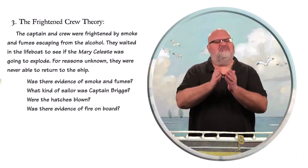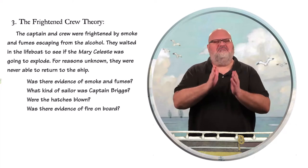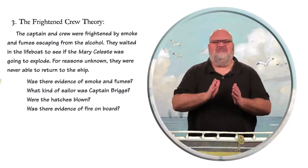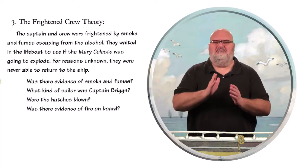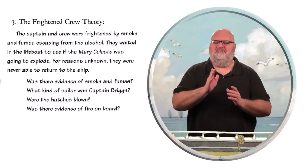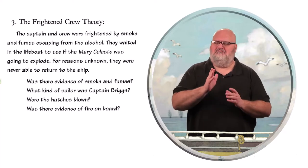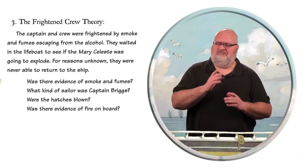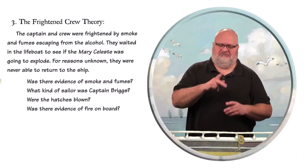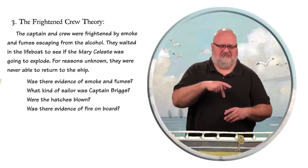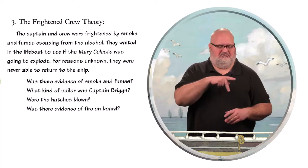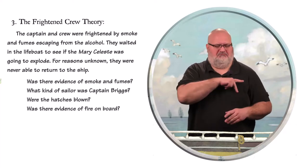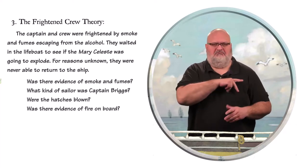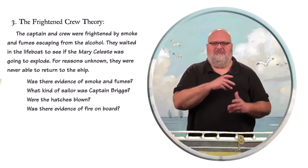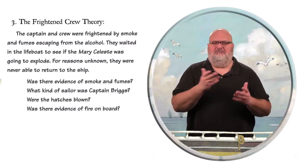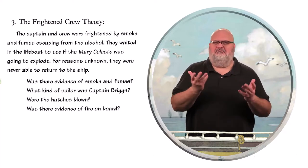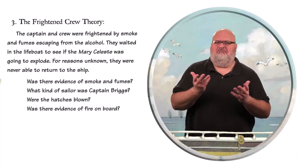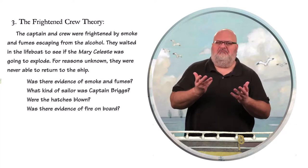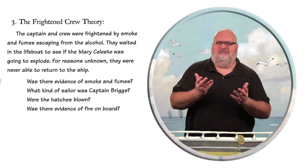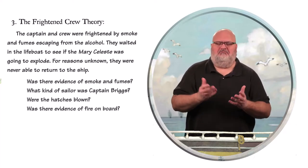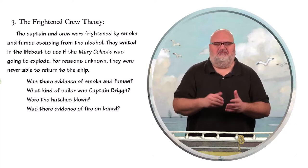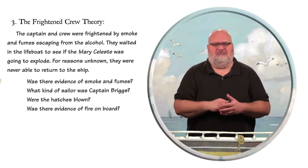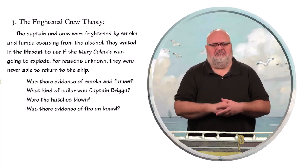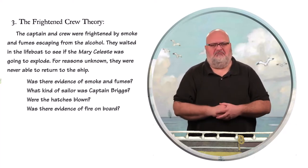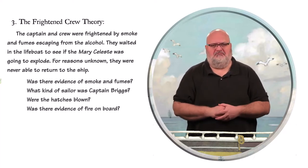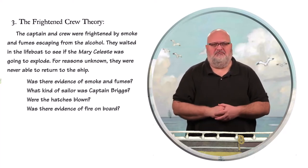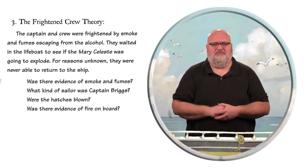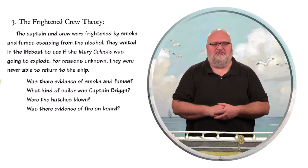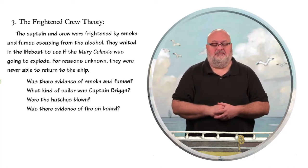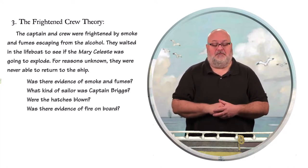What kind of sailor was Captain Briggs?